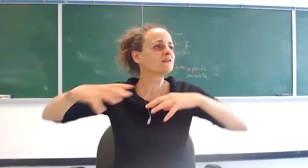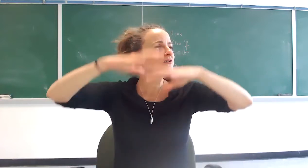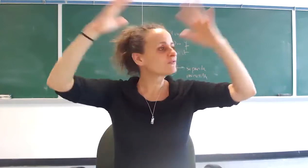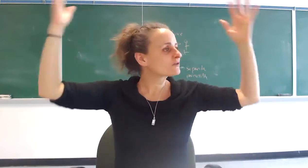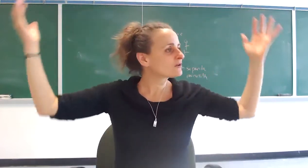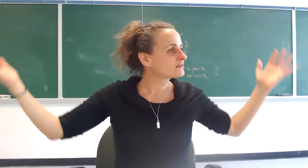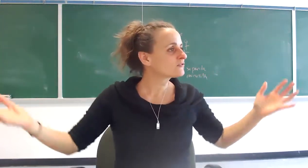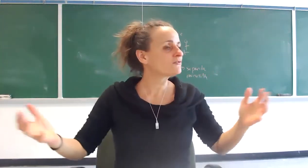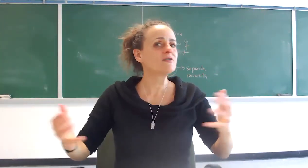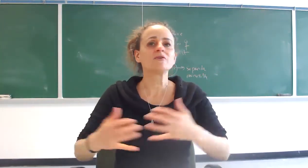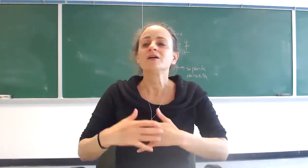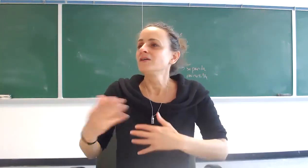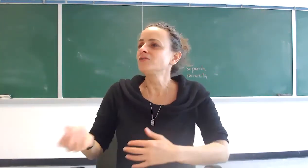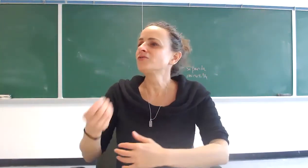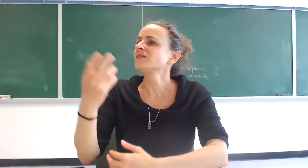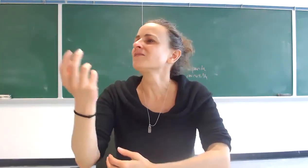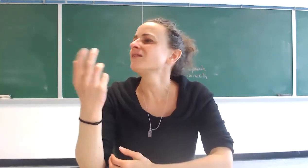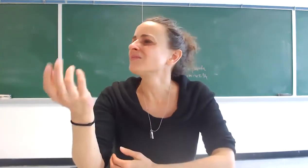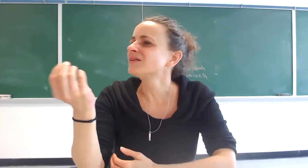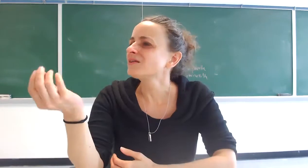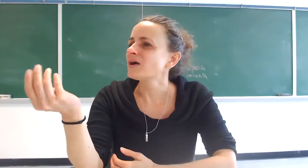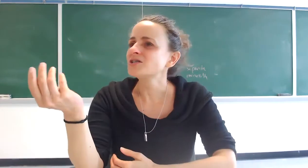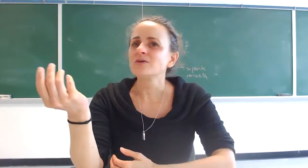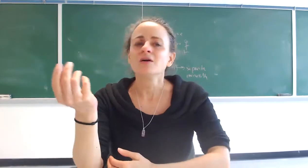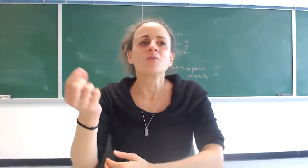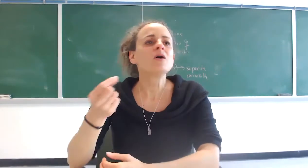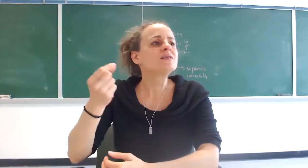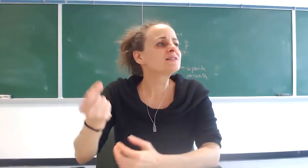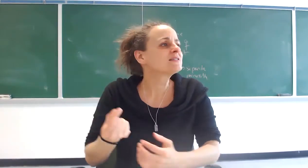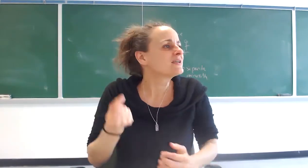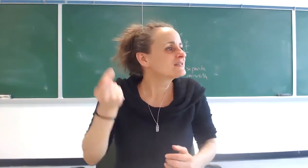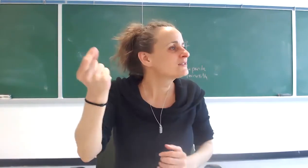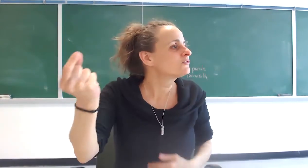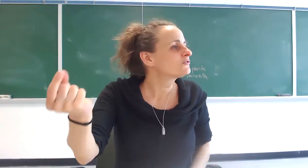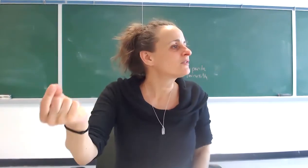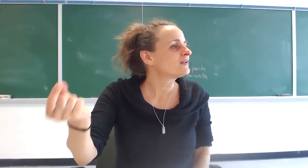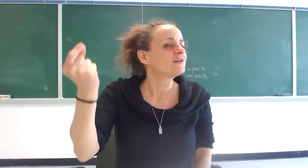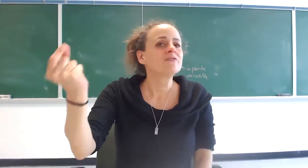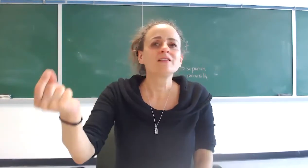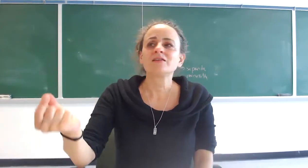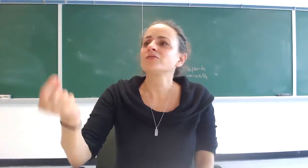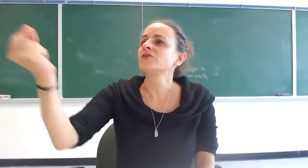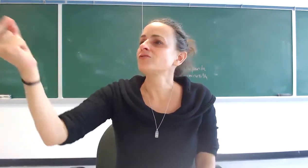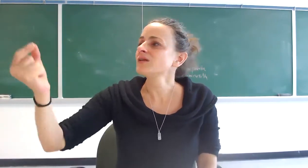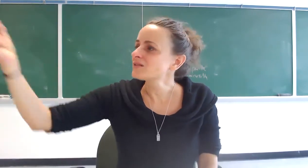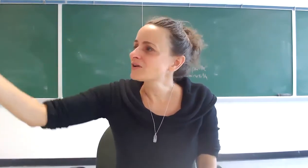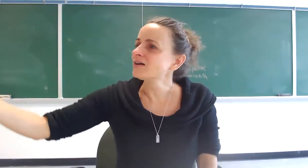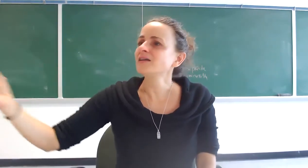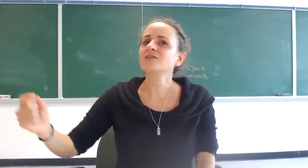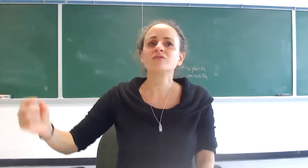of collective survival you're doing something completely irrational what is inciting you to do that levinas answers the trace of god in the